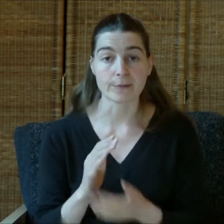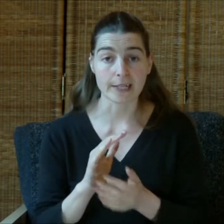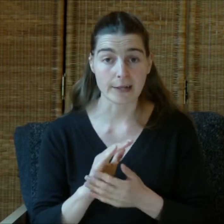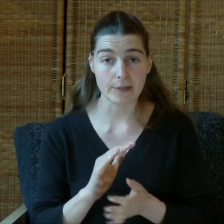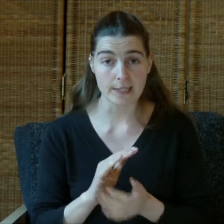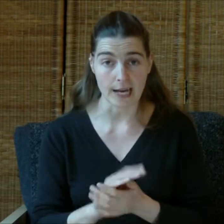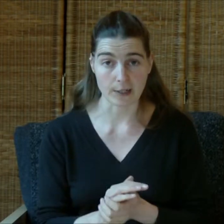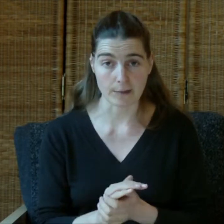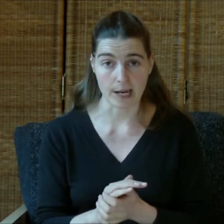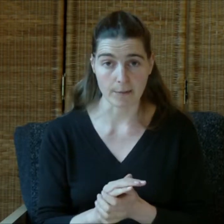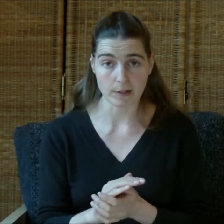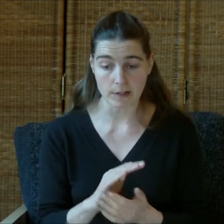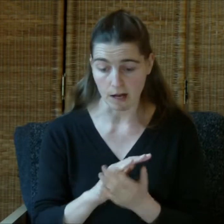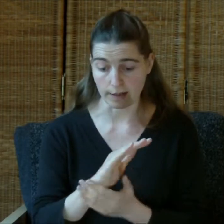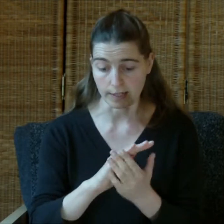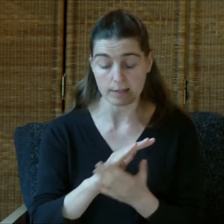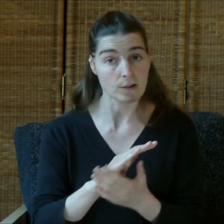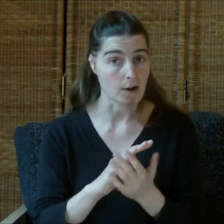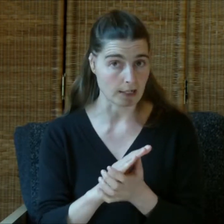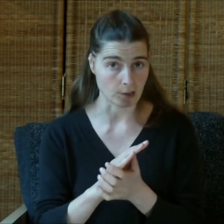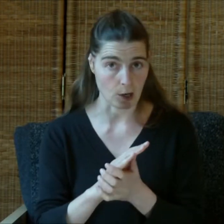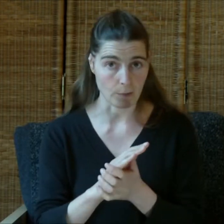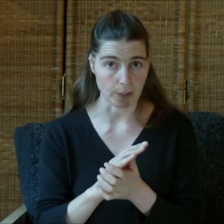begin with a setup statement on this, the karate chop point.